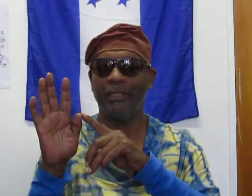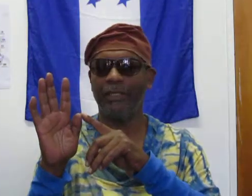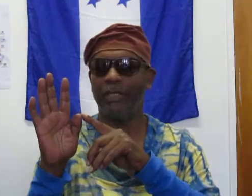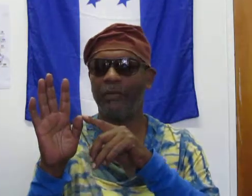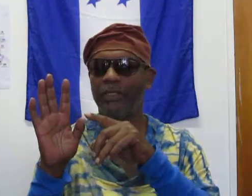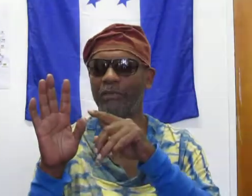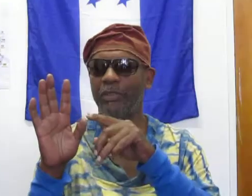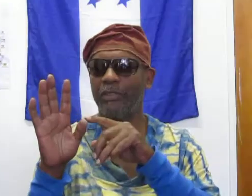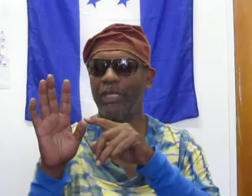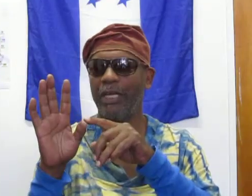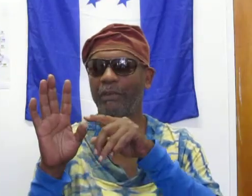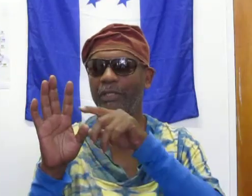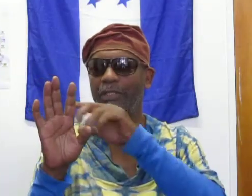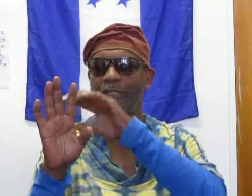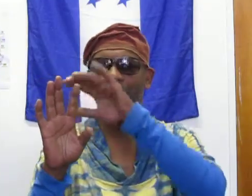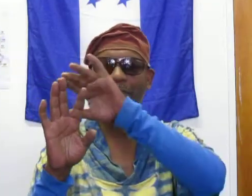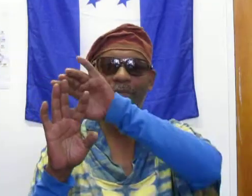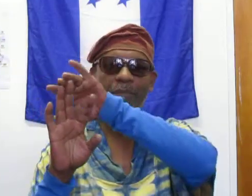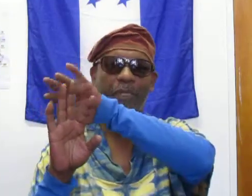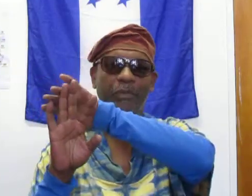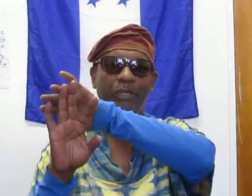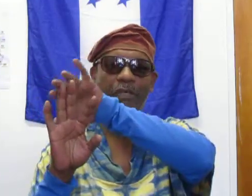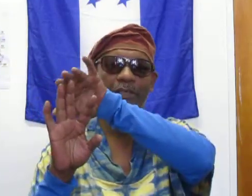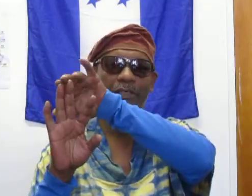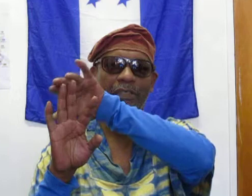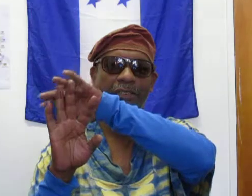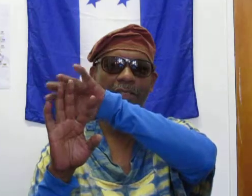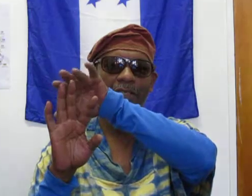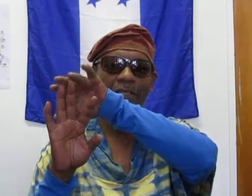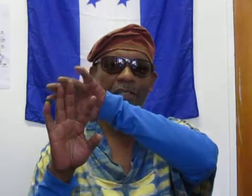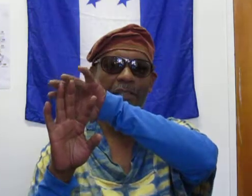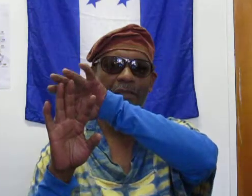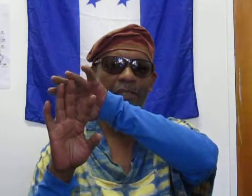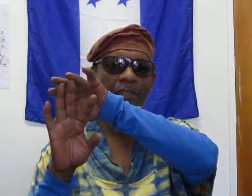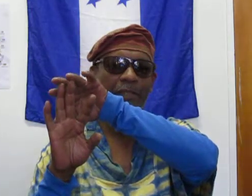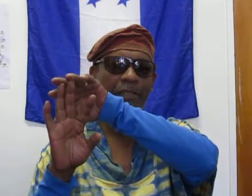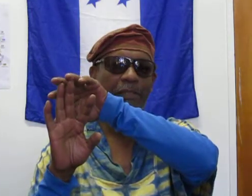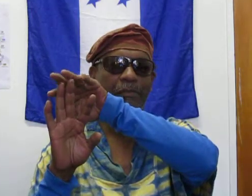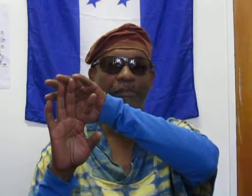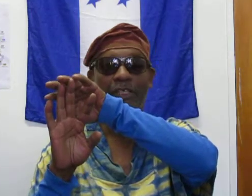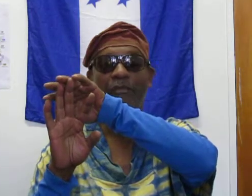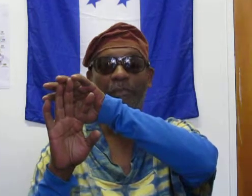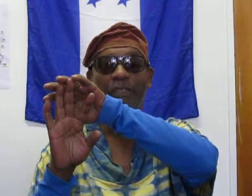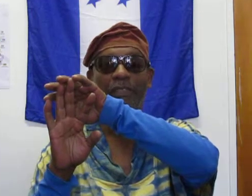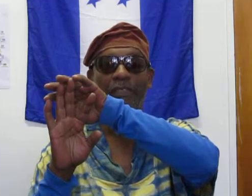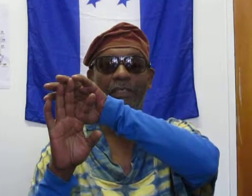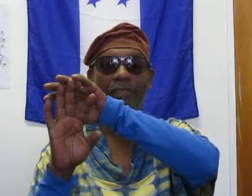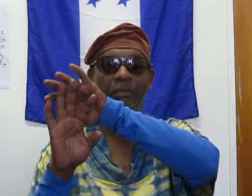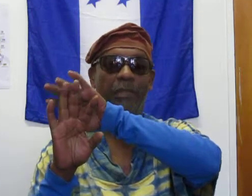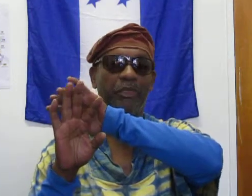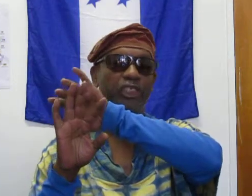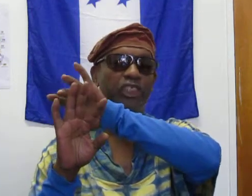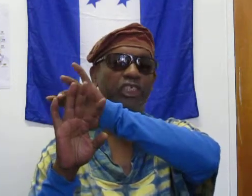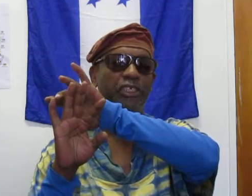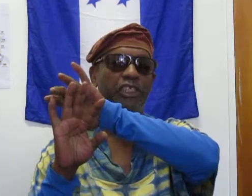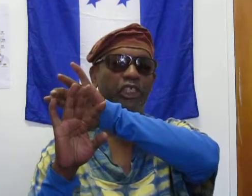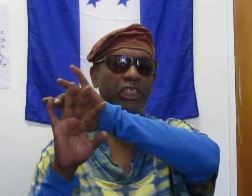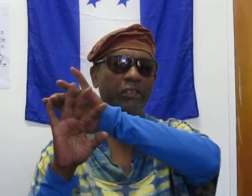Now, what's supposed to happen is these people here, these, they have the government, know, namely the judiciary,